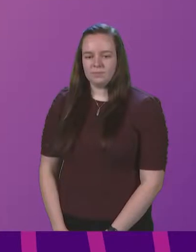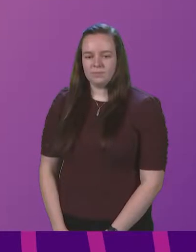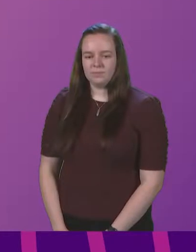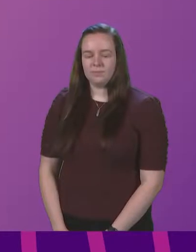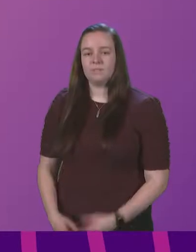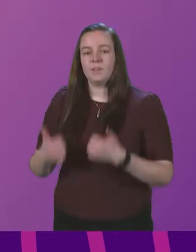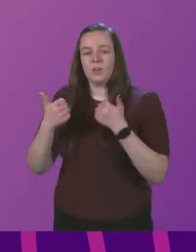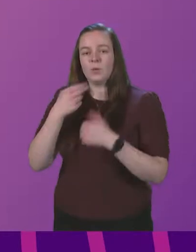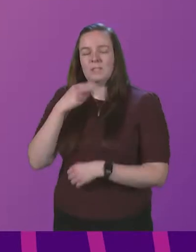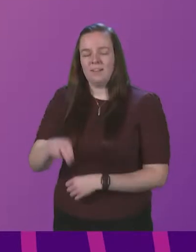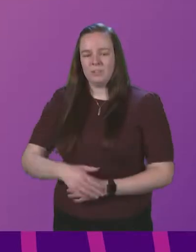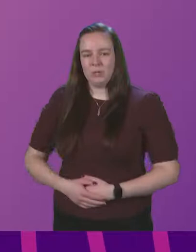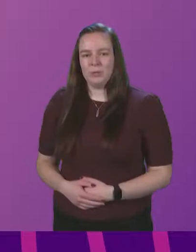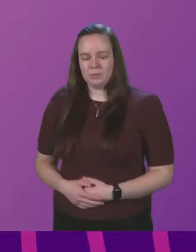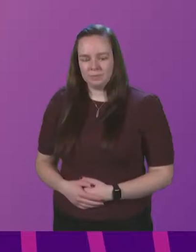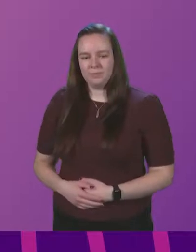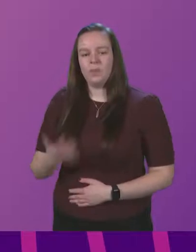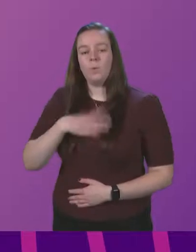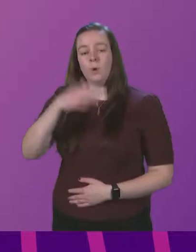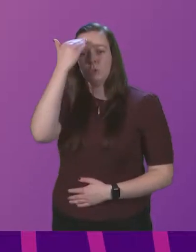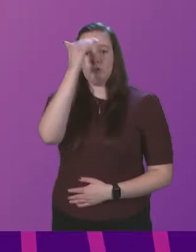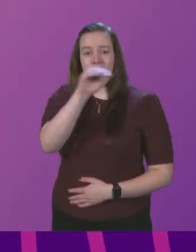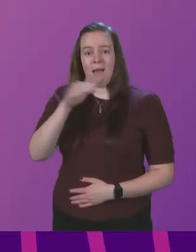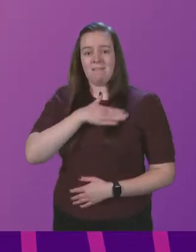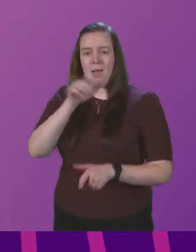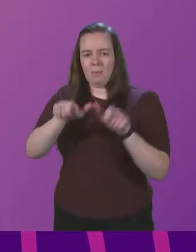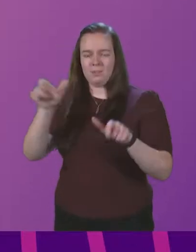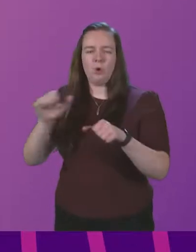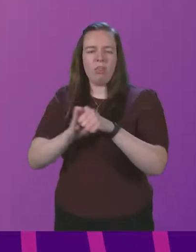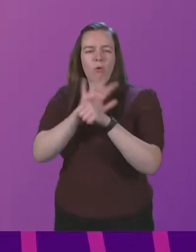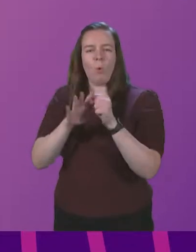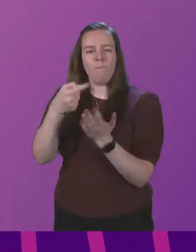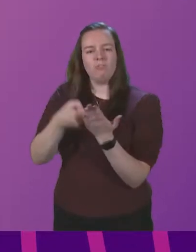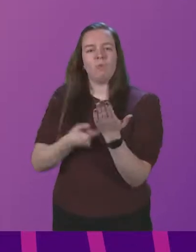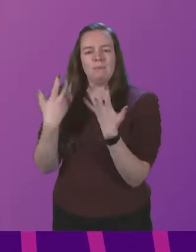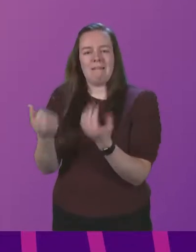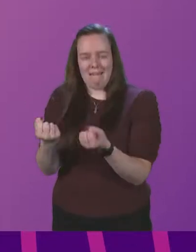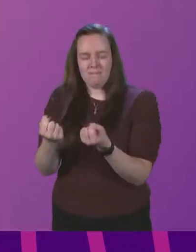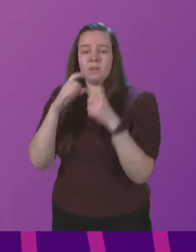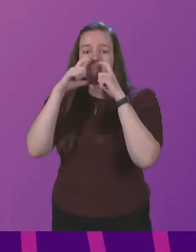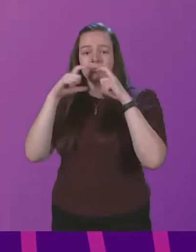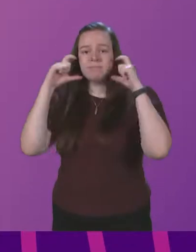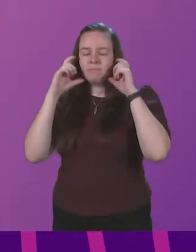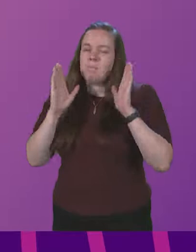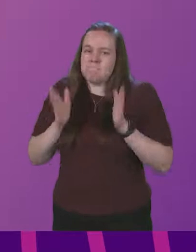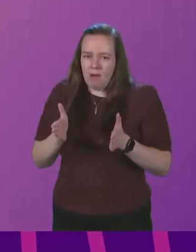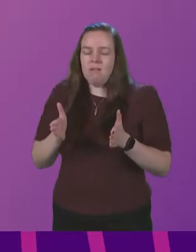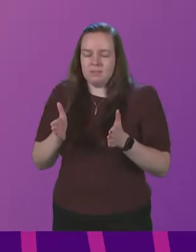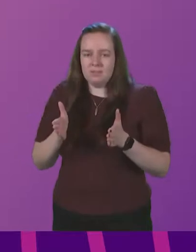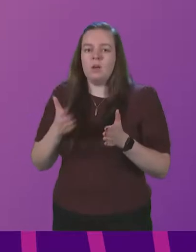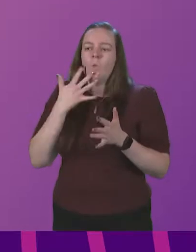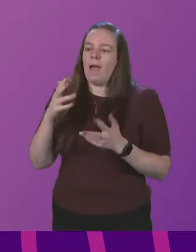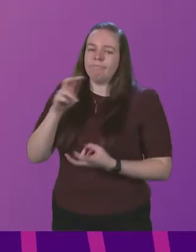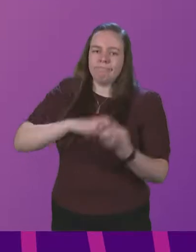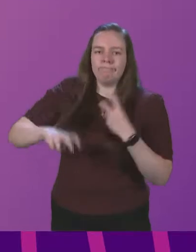Good afternoon. Can I remind members of the Covid-related measures that are in place and that face coverings should be worn when